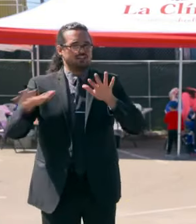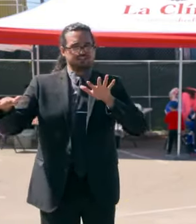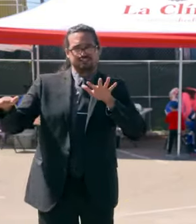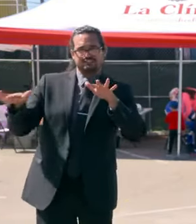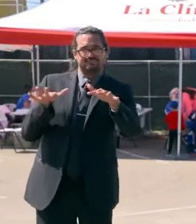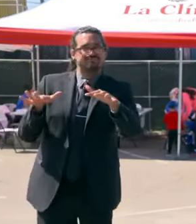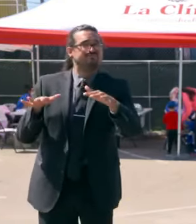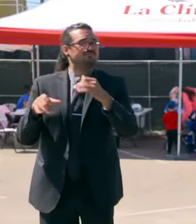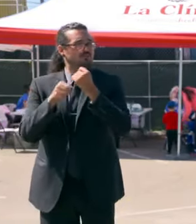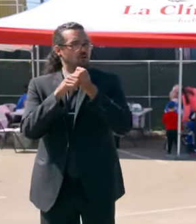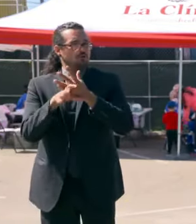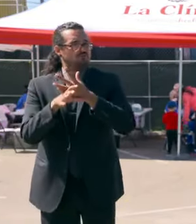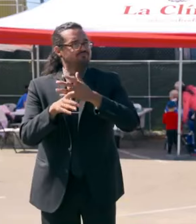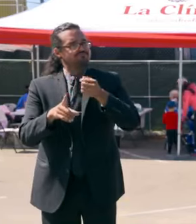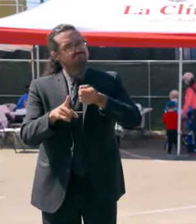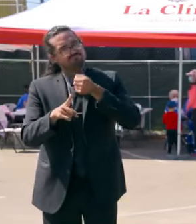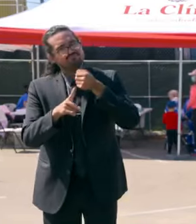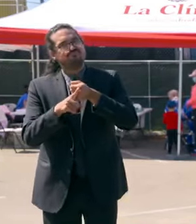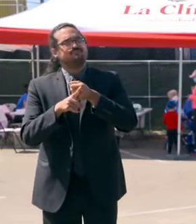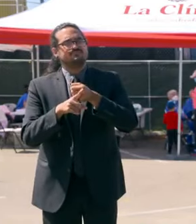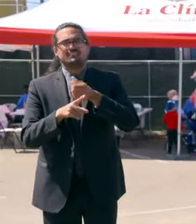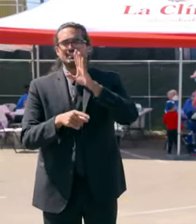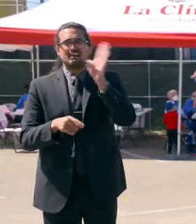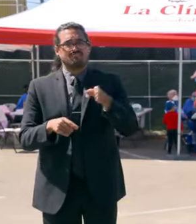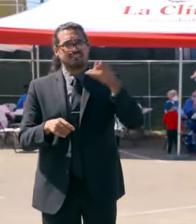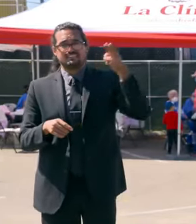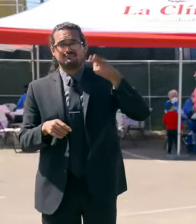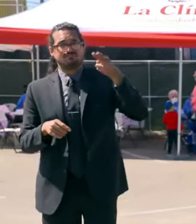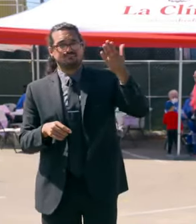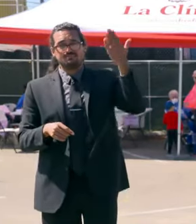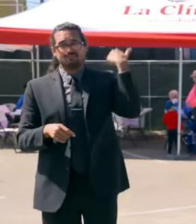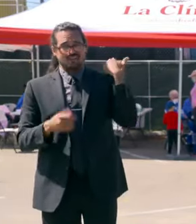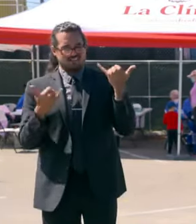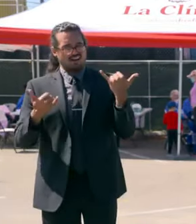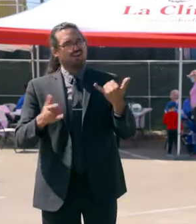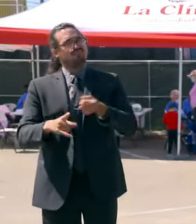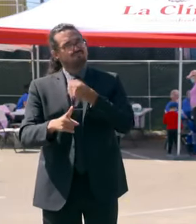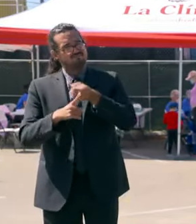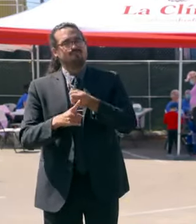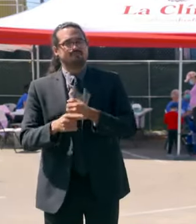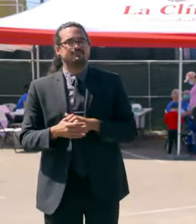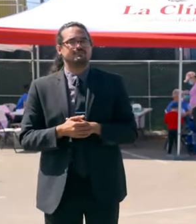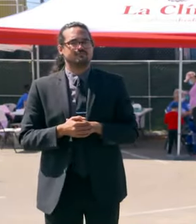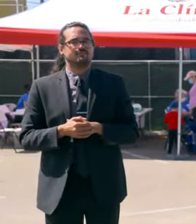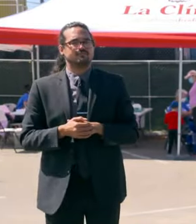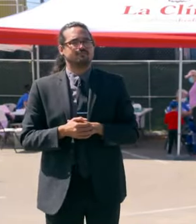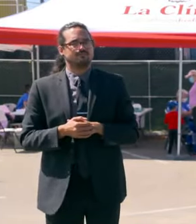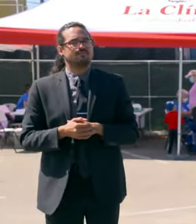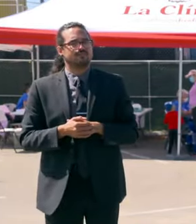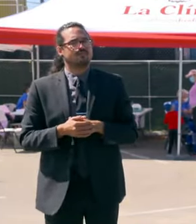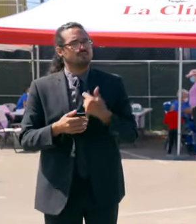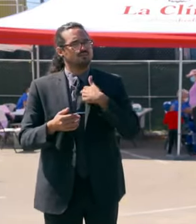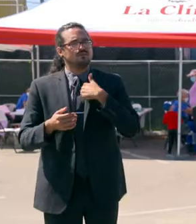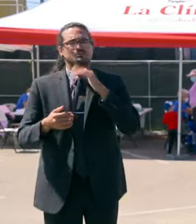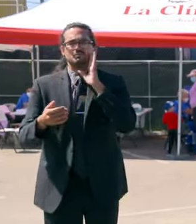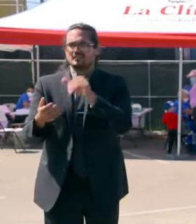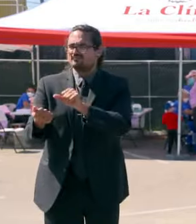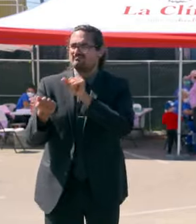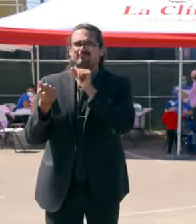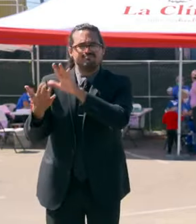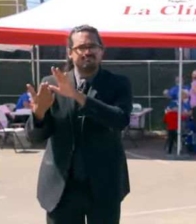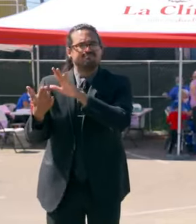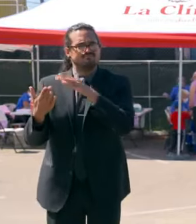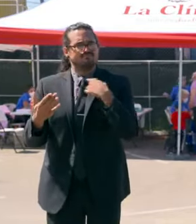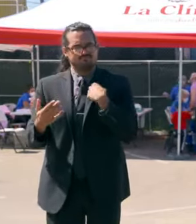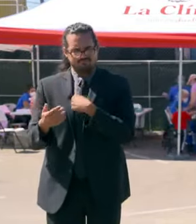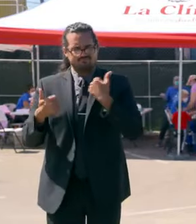the likes of which we've never seen in our lifetimes. And so we'll deal situationally as we do here in California to suppress these wildfires. But